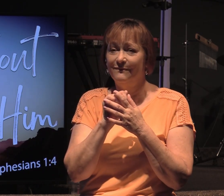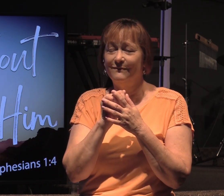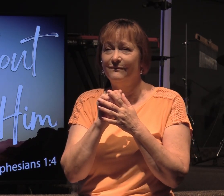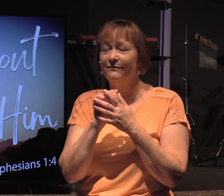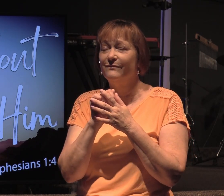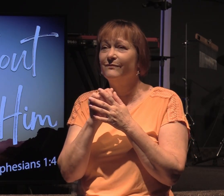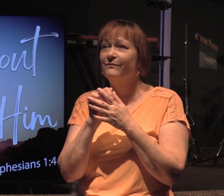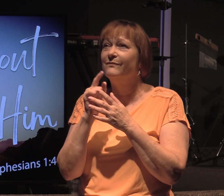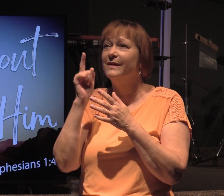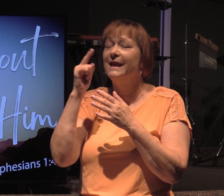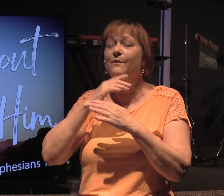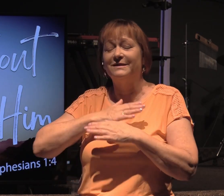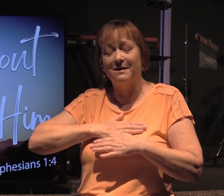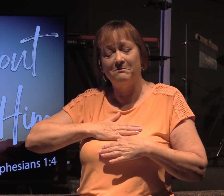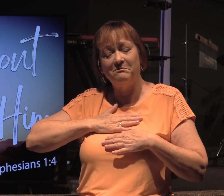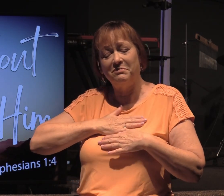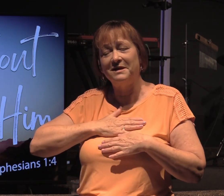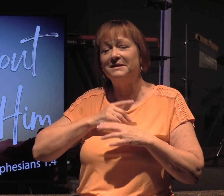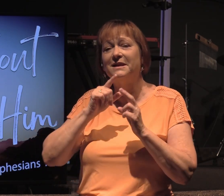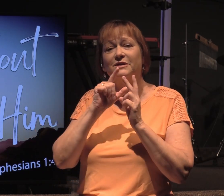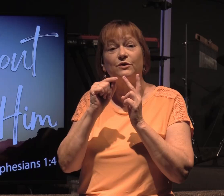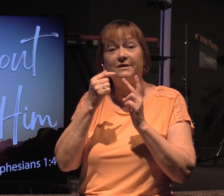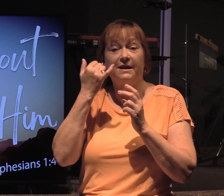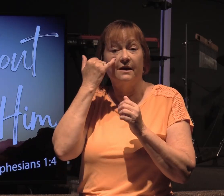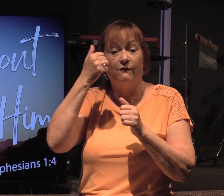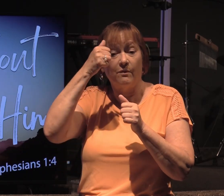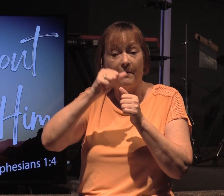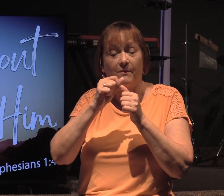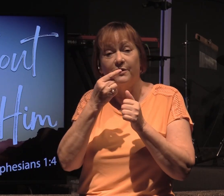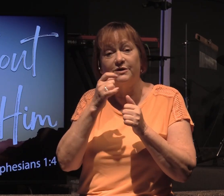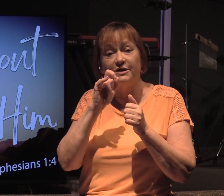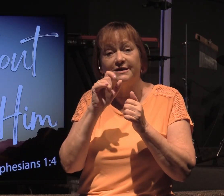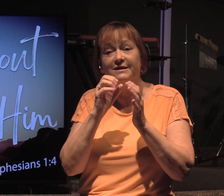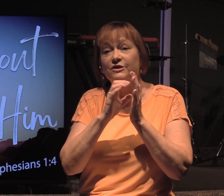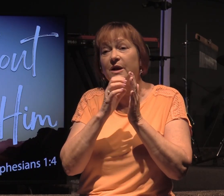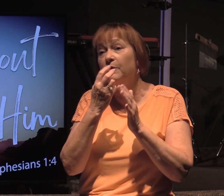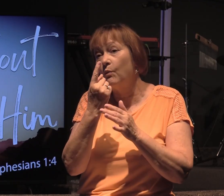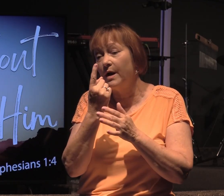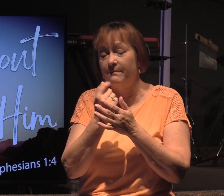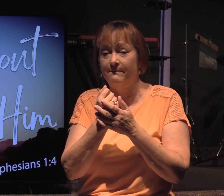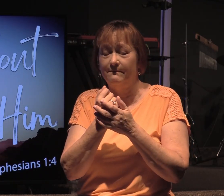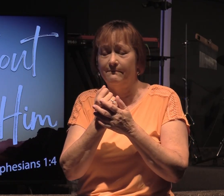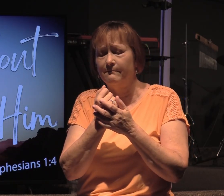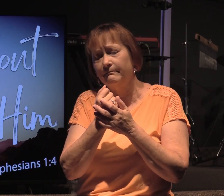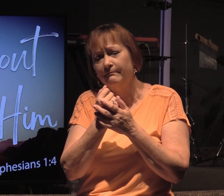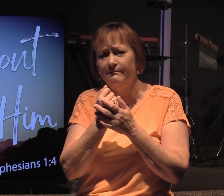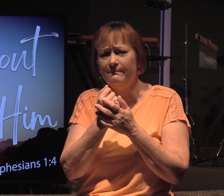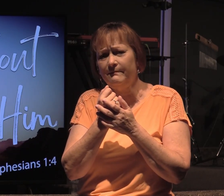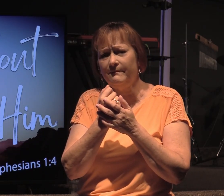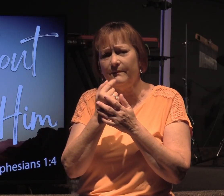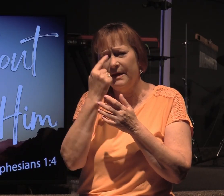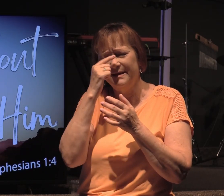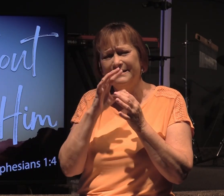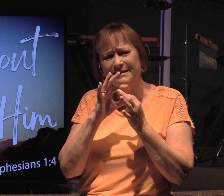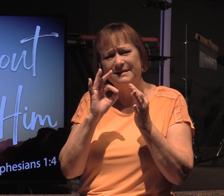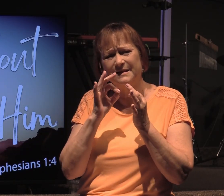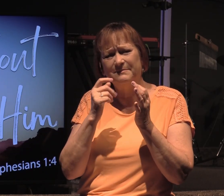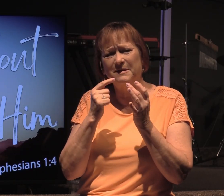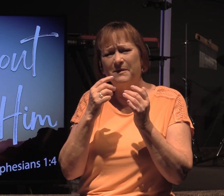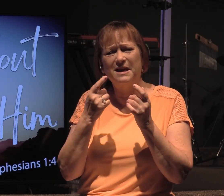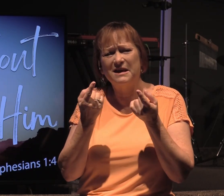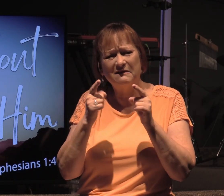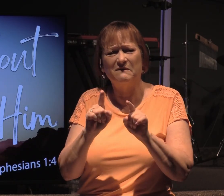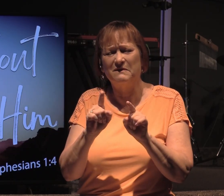He was pleased in his choice of you. Remember in Genesis chapter 1 he speaks something into